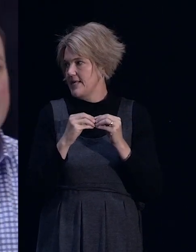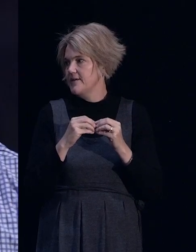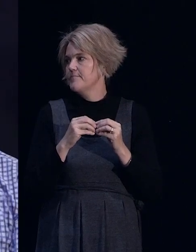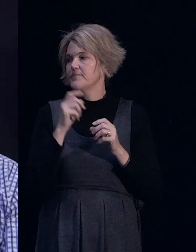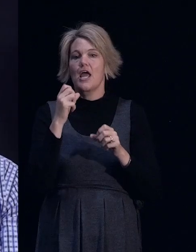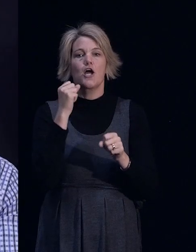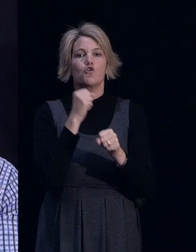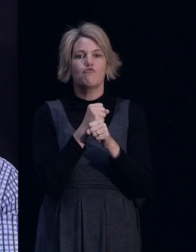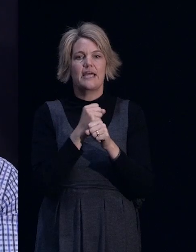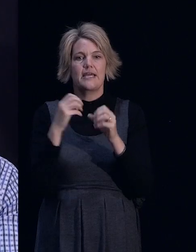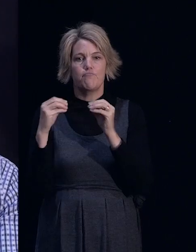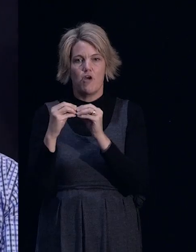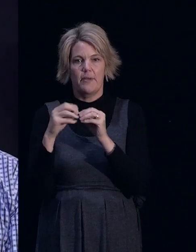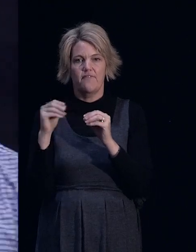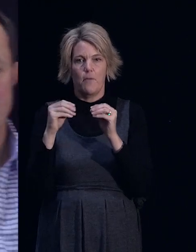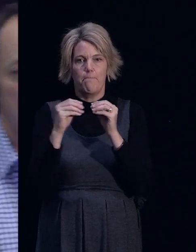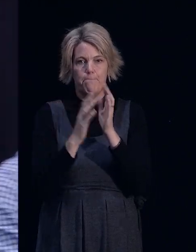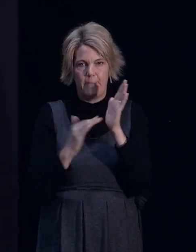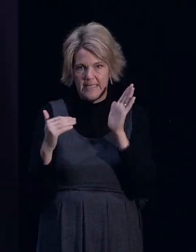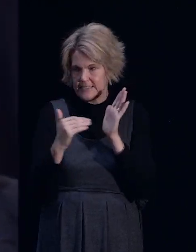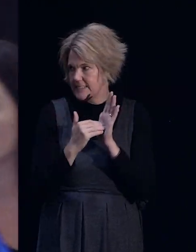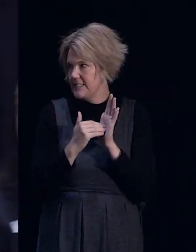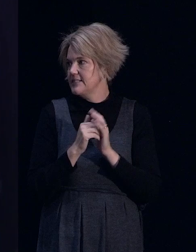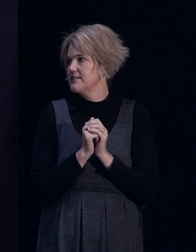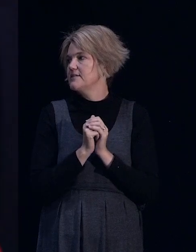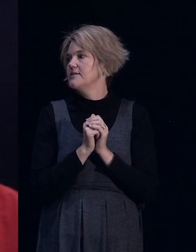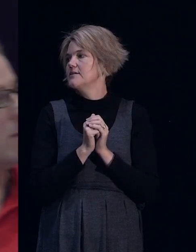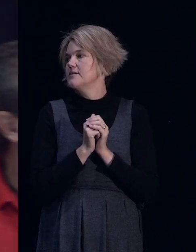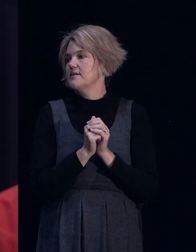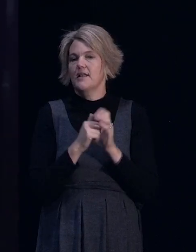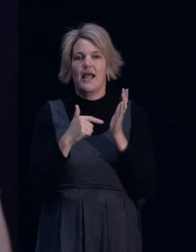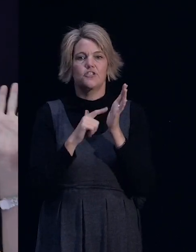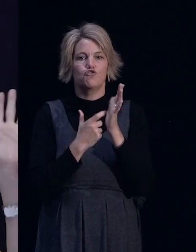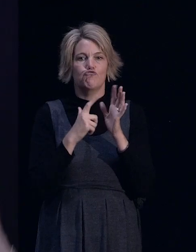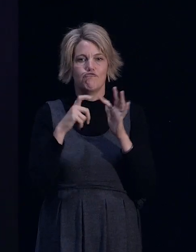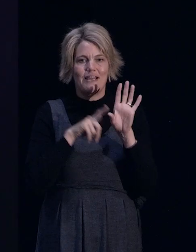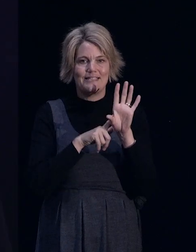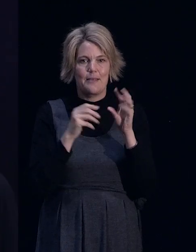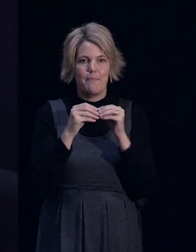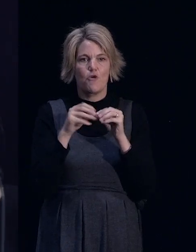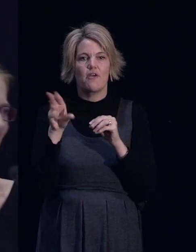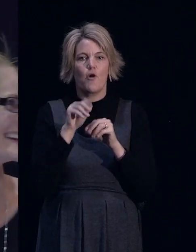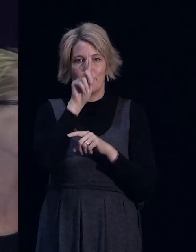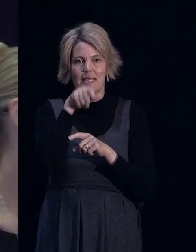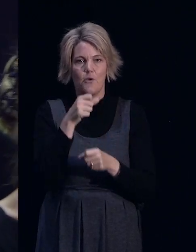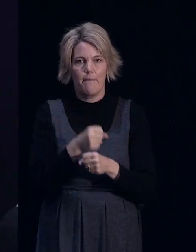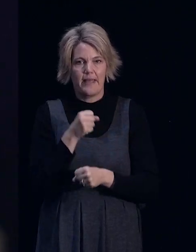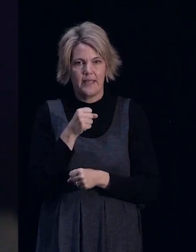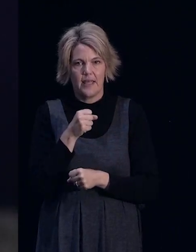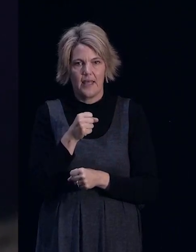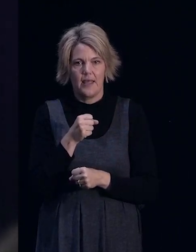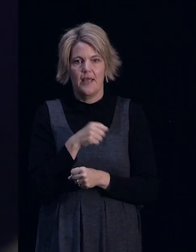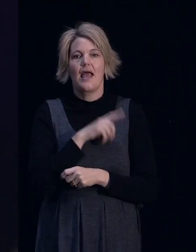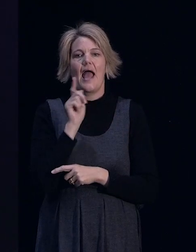Greg Bramley from BNZ. We've got the lovely Tracey Berry from Kiwi Bank. And the